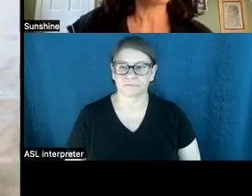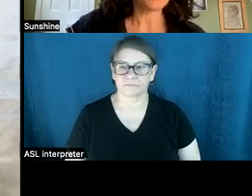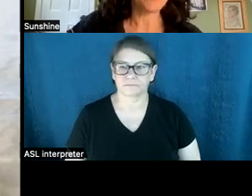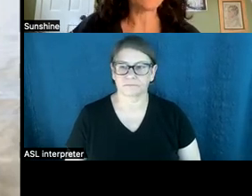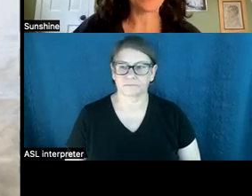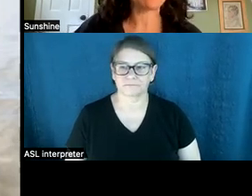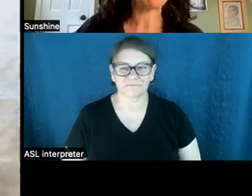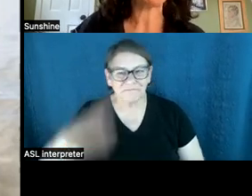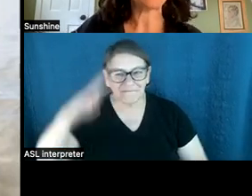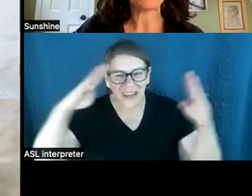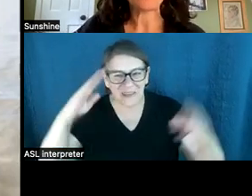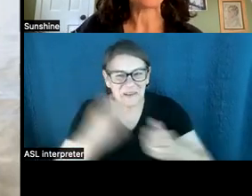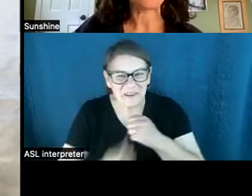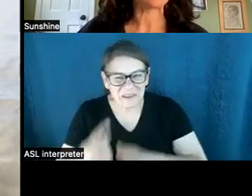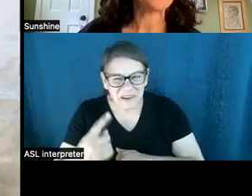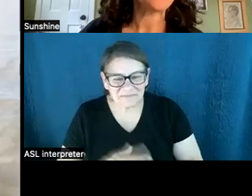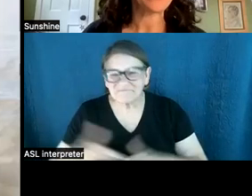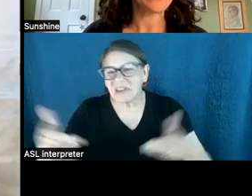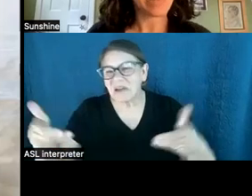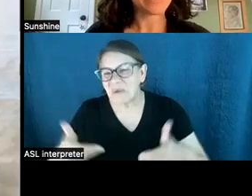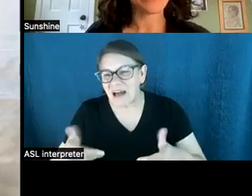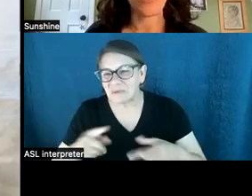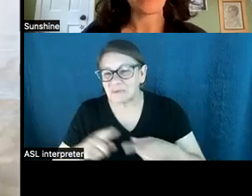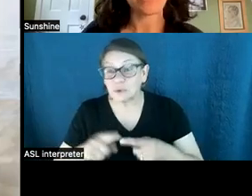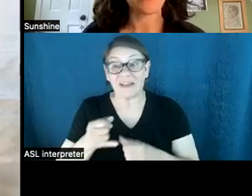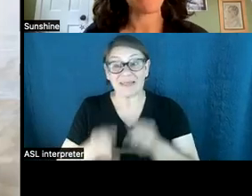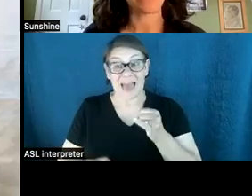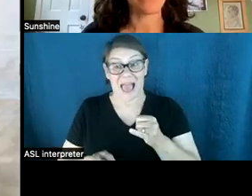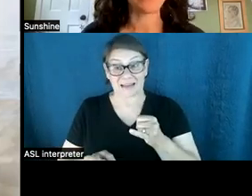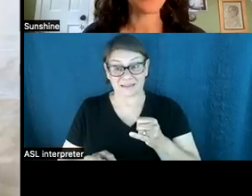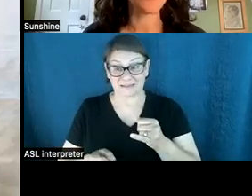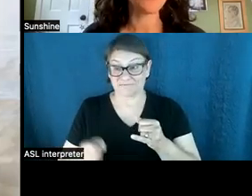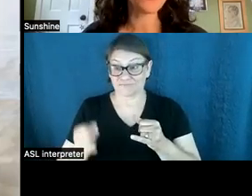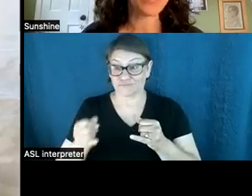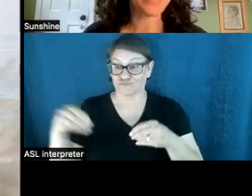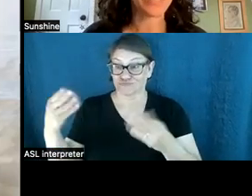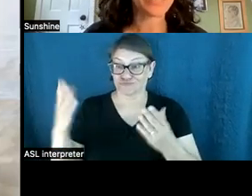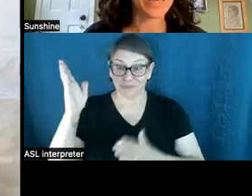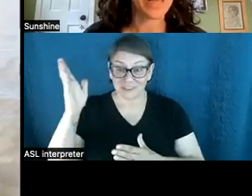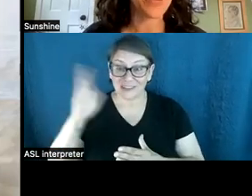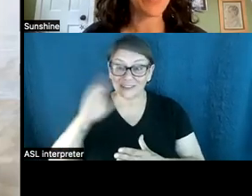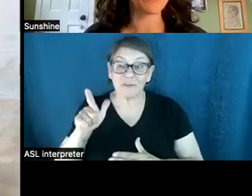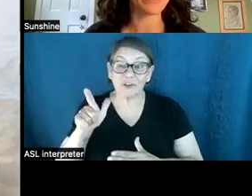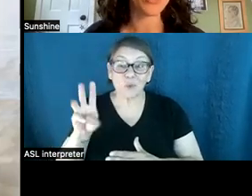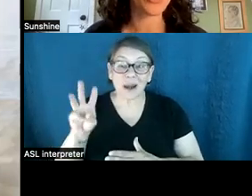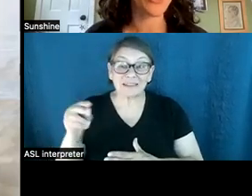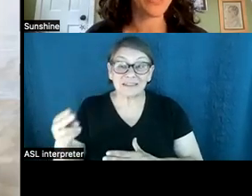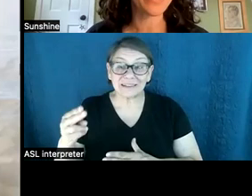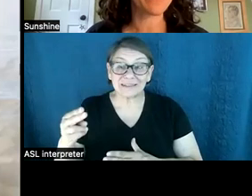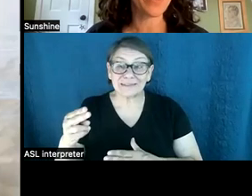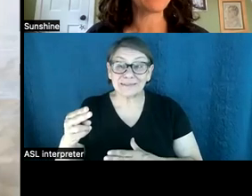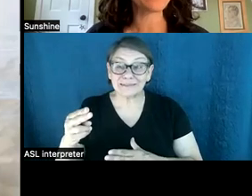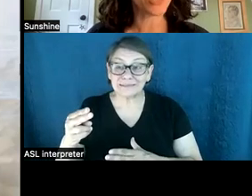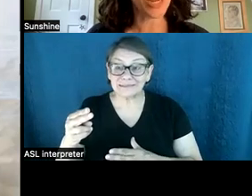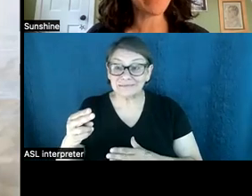Hello, everyone. Welcome to the last installment of Metcalf Institute's 26th Annual Public Lecture Series.